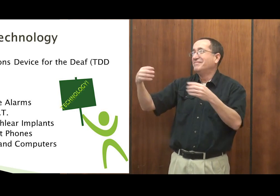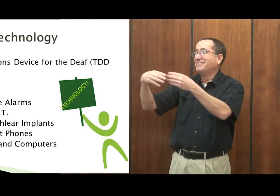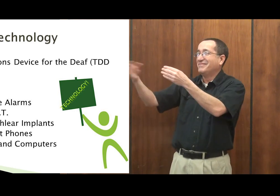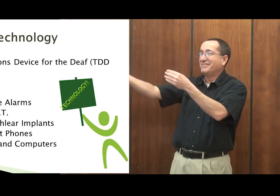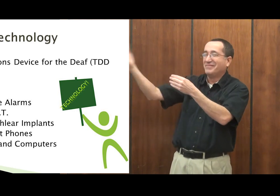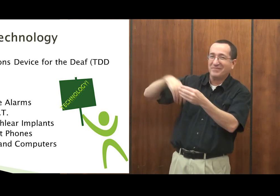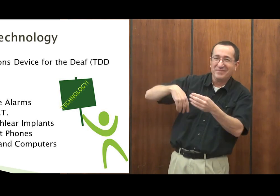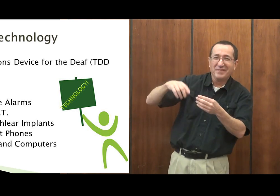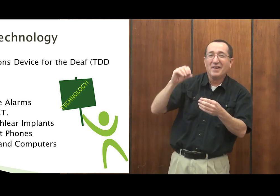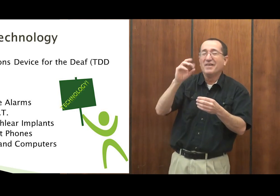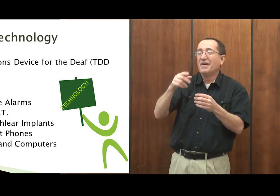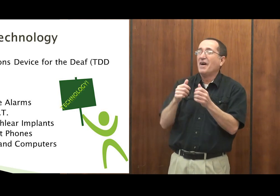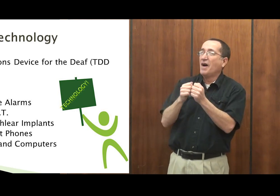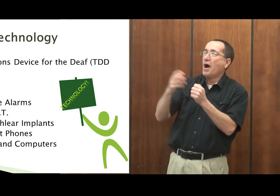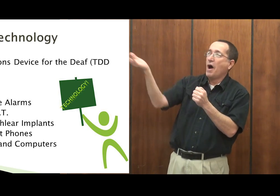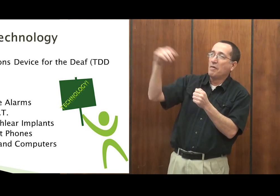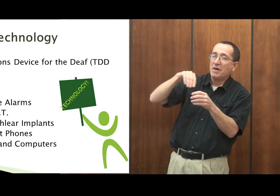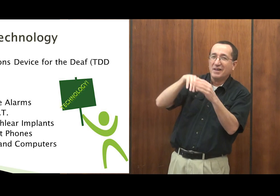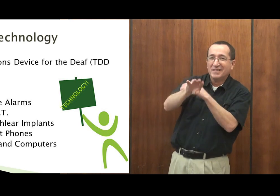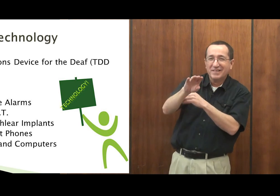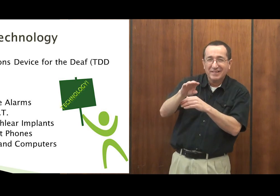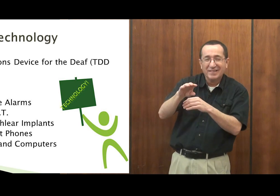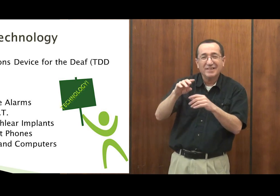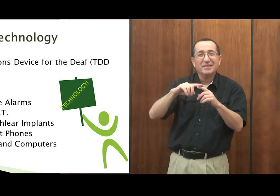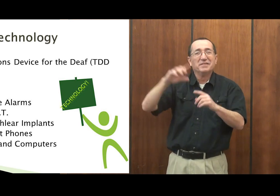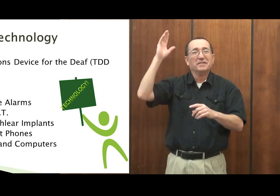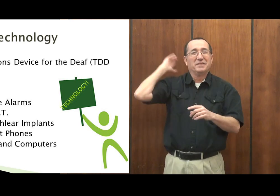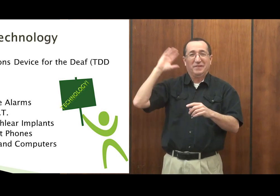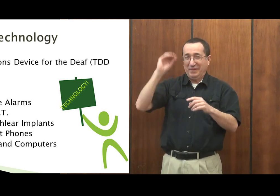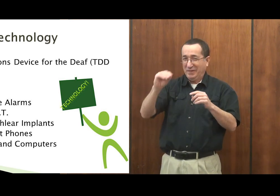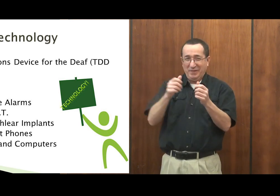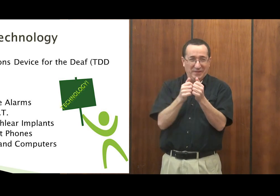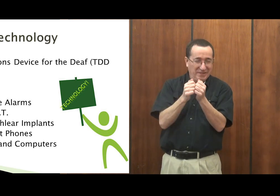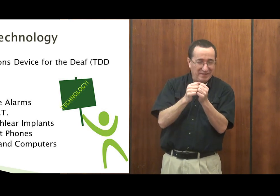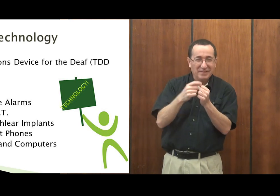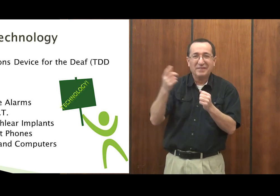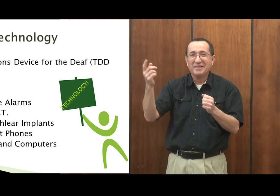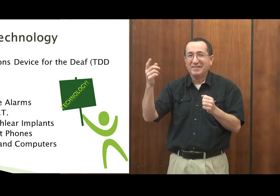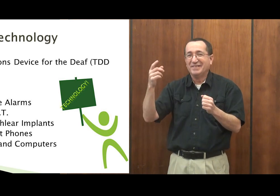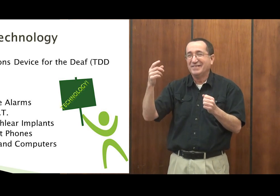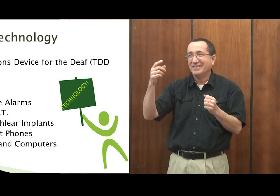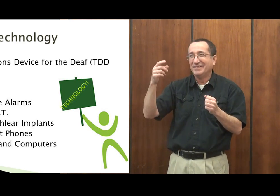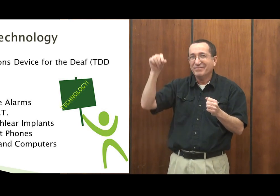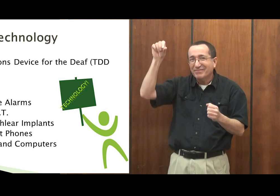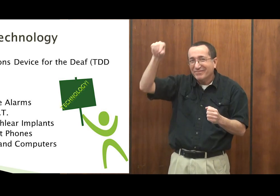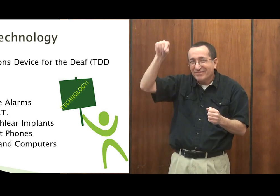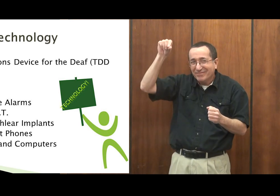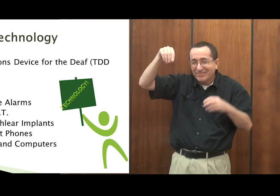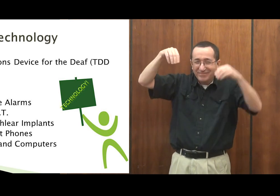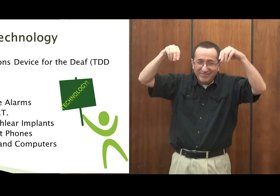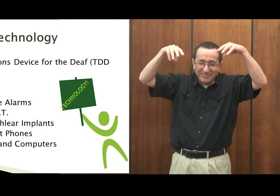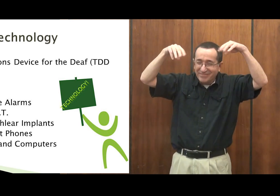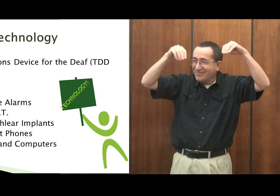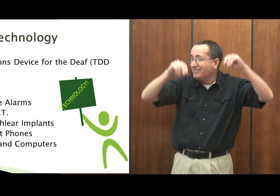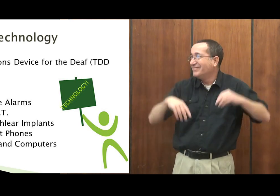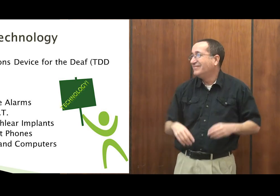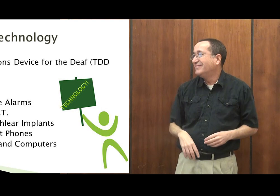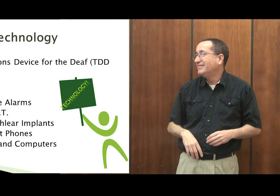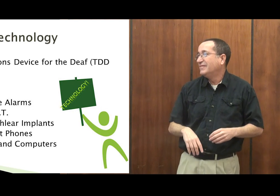I'm here. And you just run up to the door and say, come on in, and stuff like that. It used to be before texting, we didn't have that. We'd hit doorbells and lights